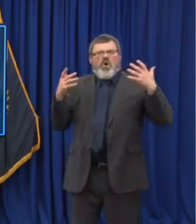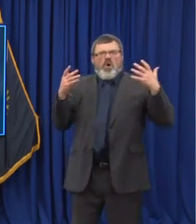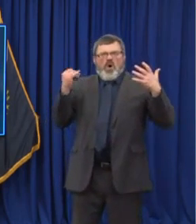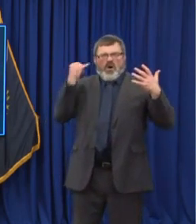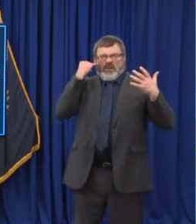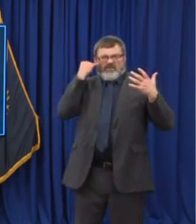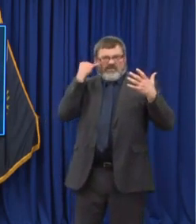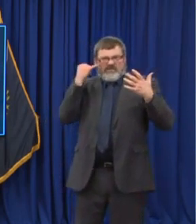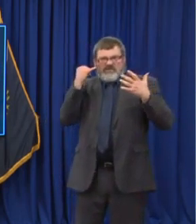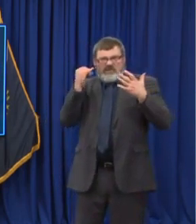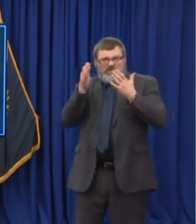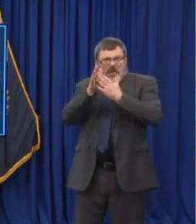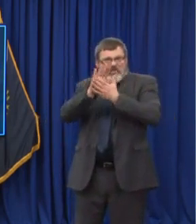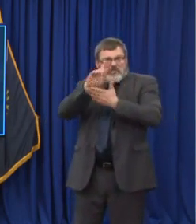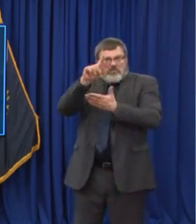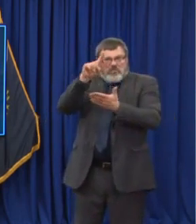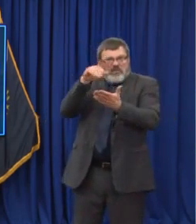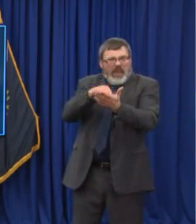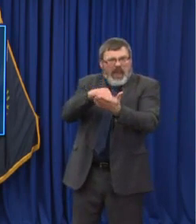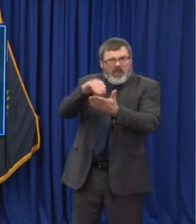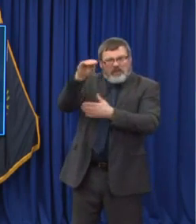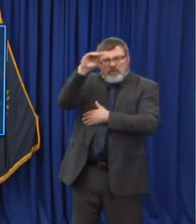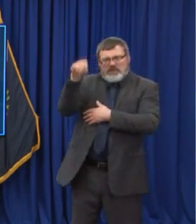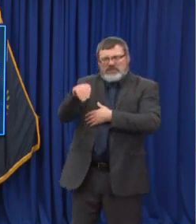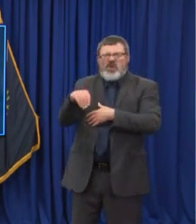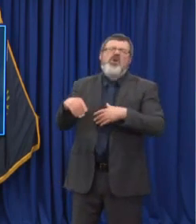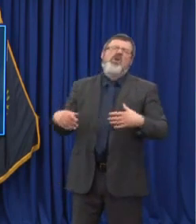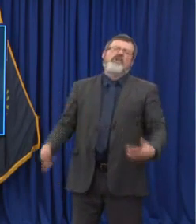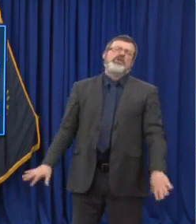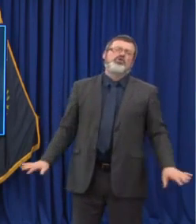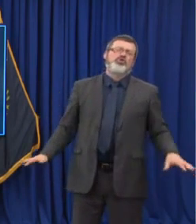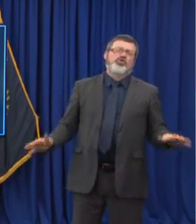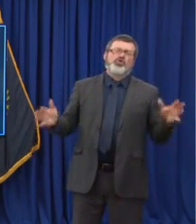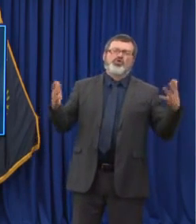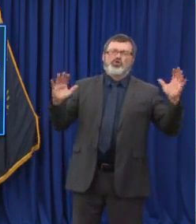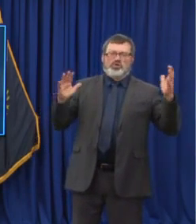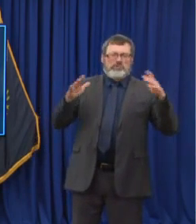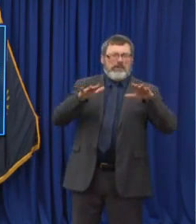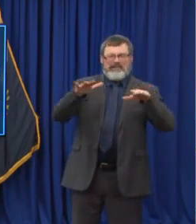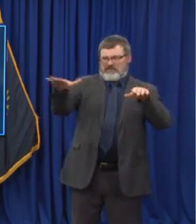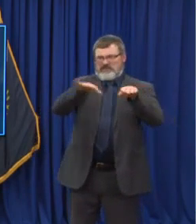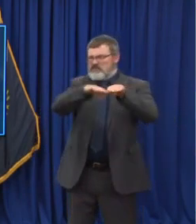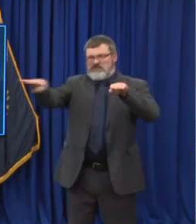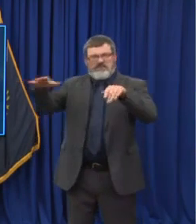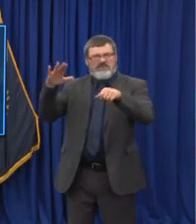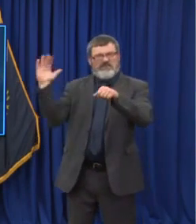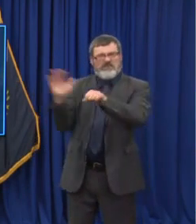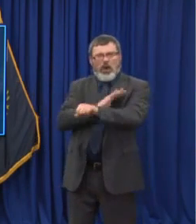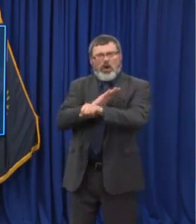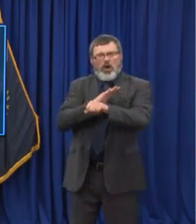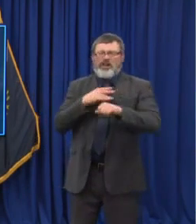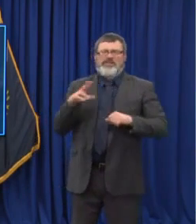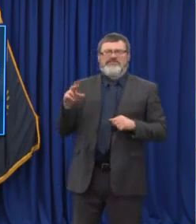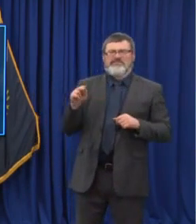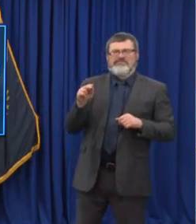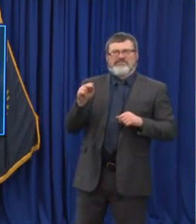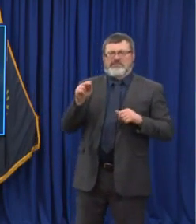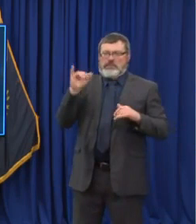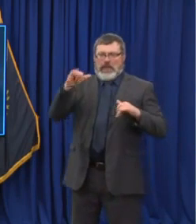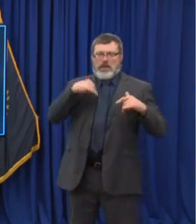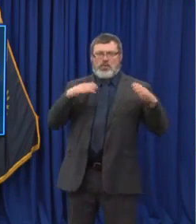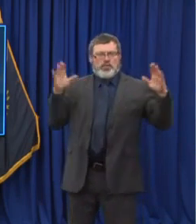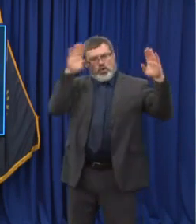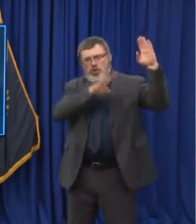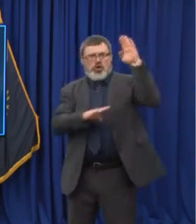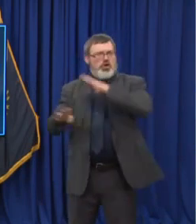hospitals. We don't want to have to go back to the restrictions that were in place. All of this is being done to maintain